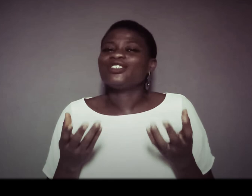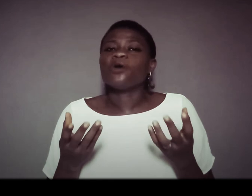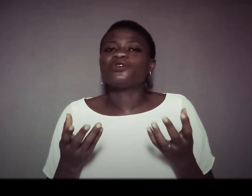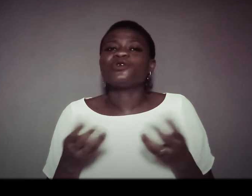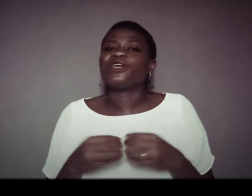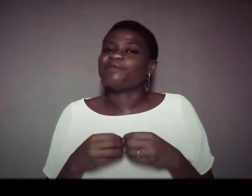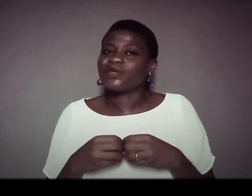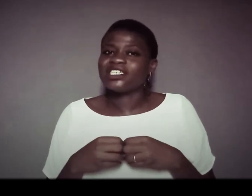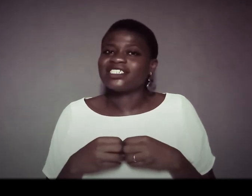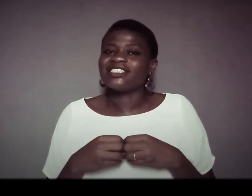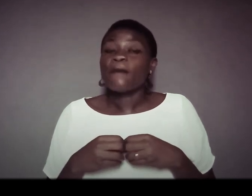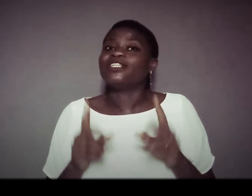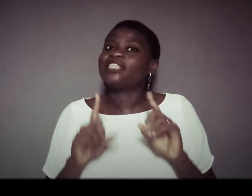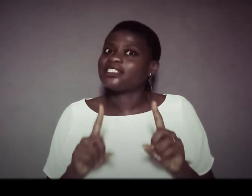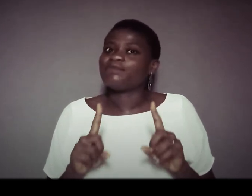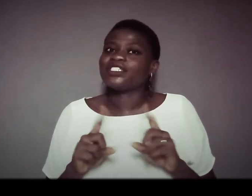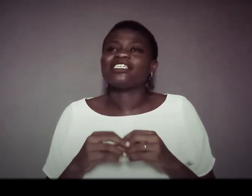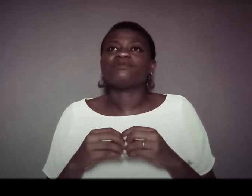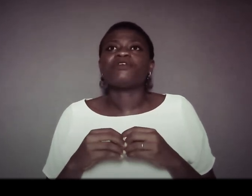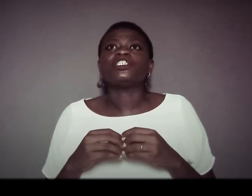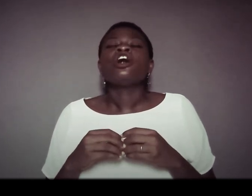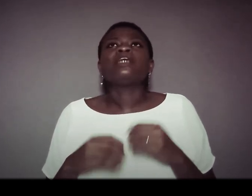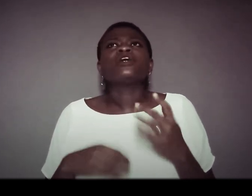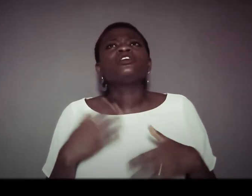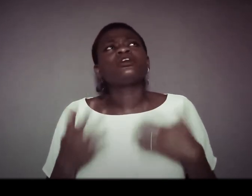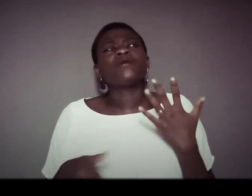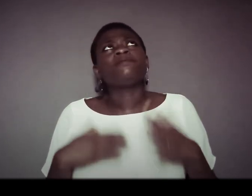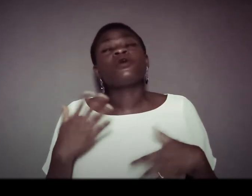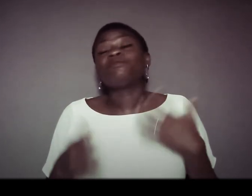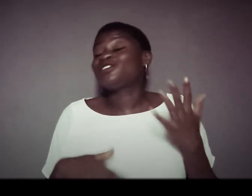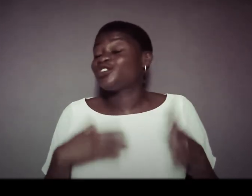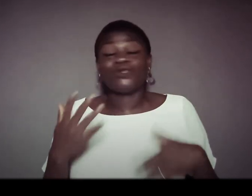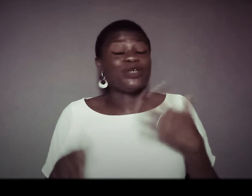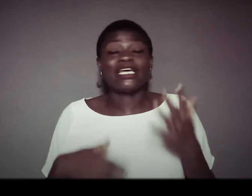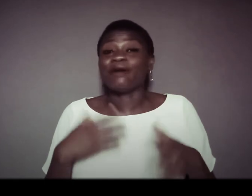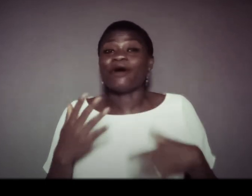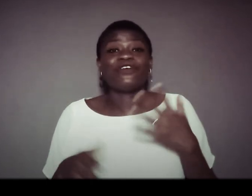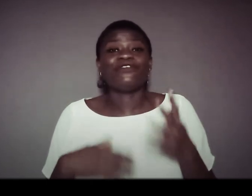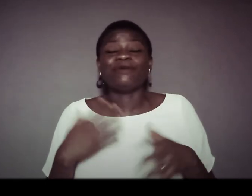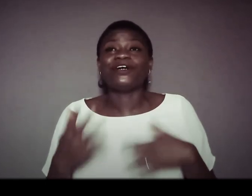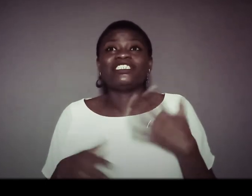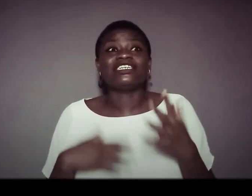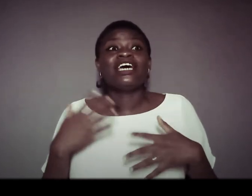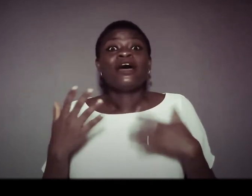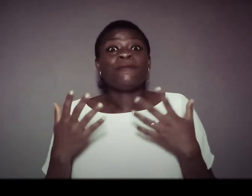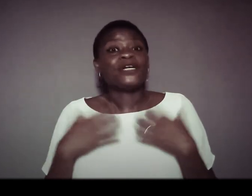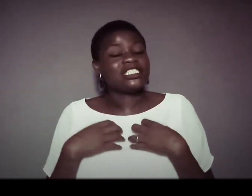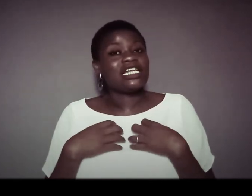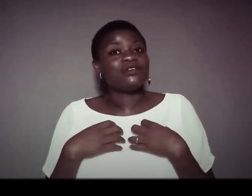is also important but not as important as marriage so i'm going to talk i'm going to be talking about favorite marriage and personally i use